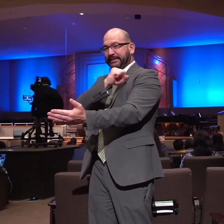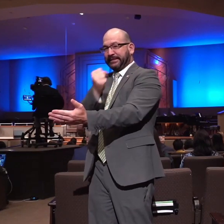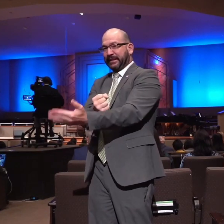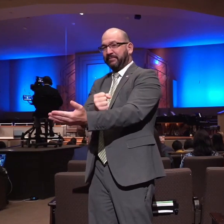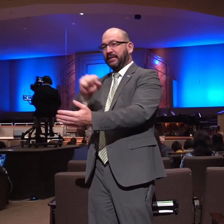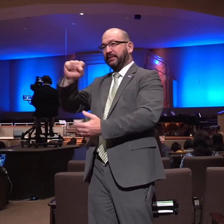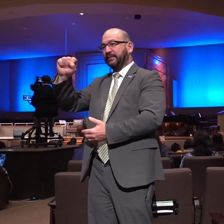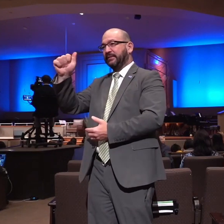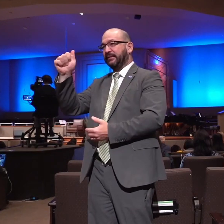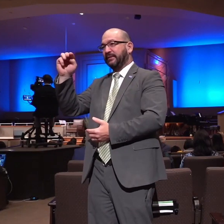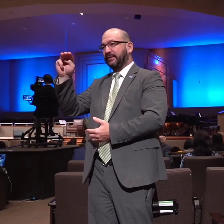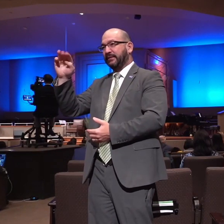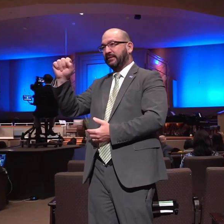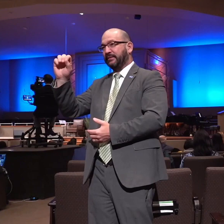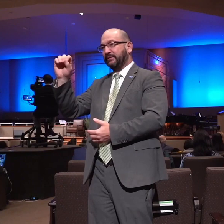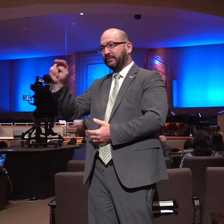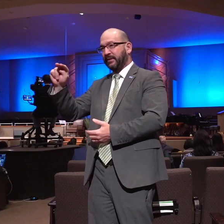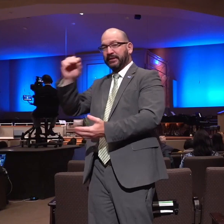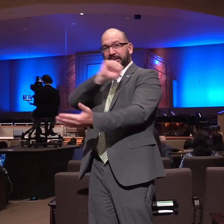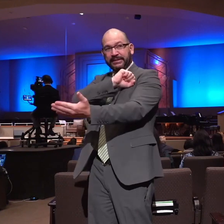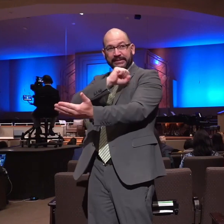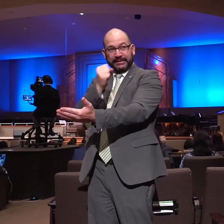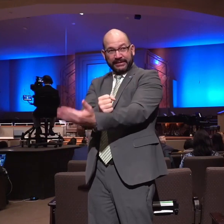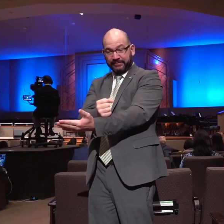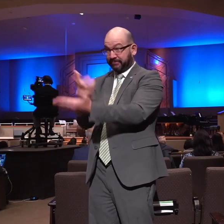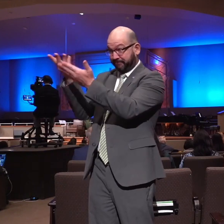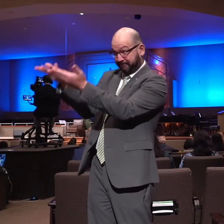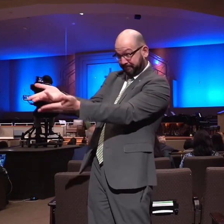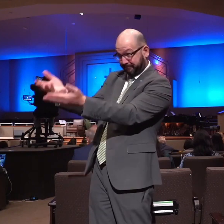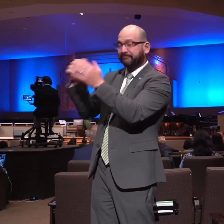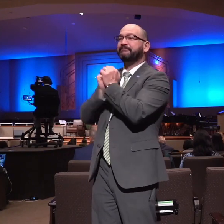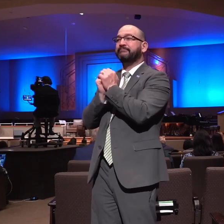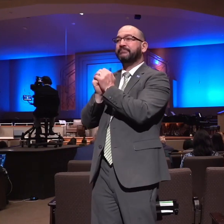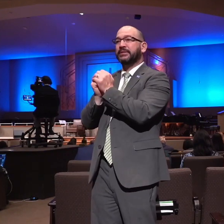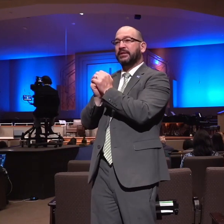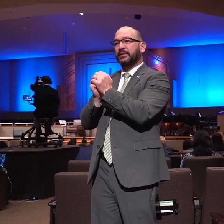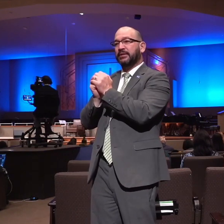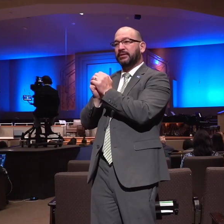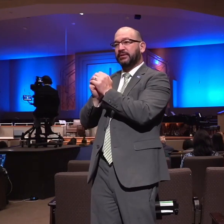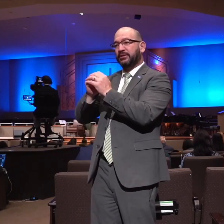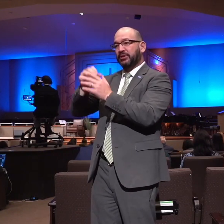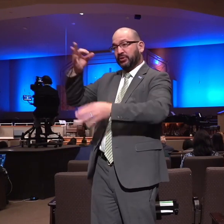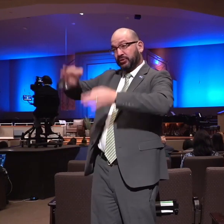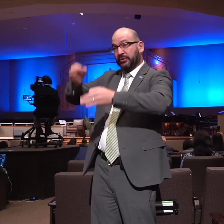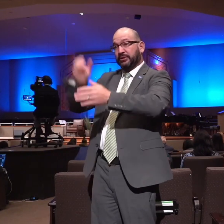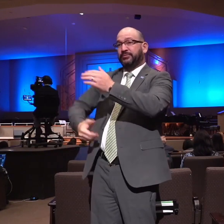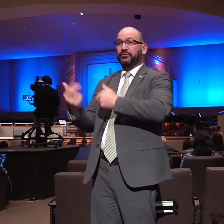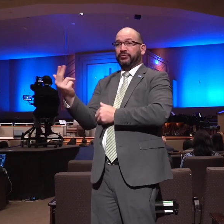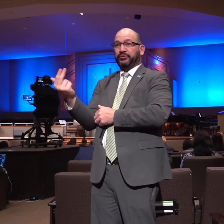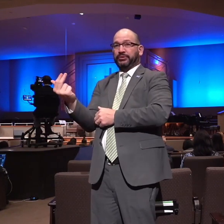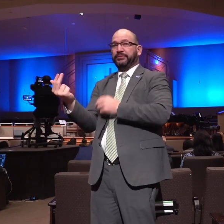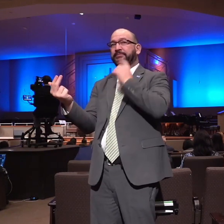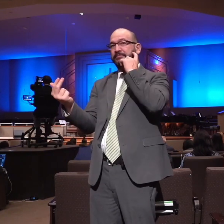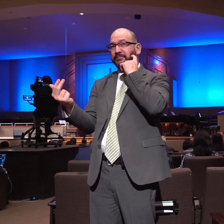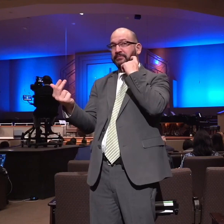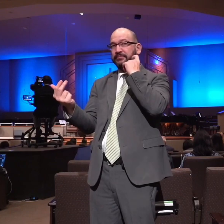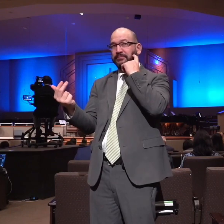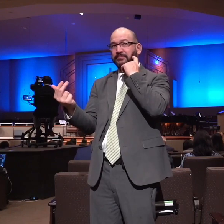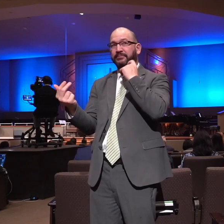and let's read the last two verses of chapter 13 as